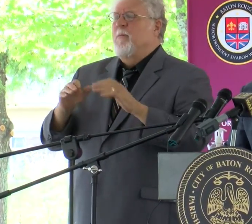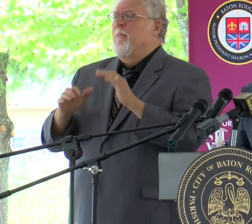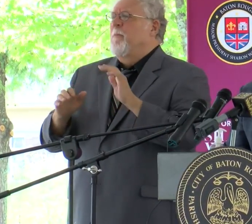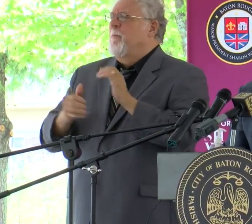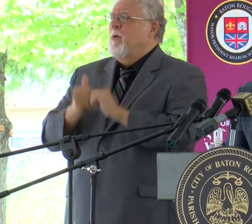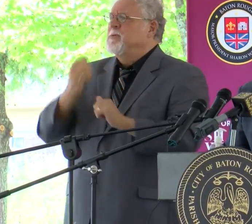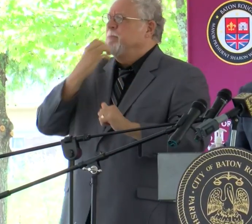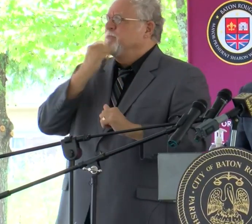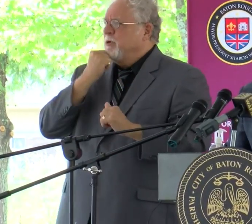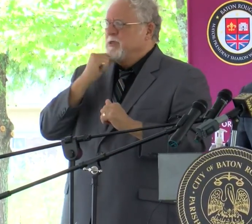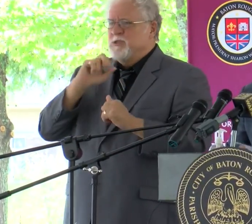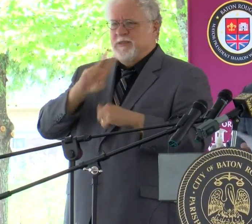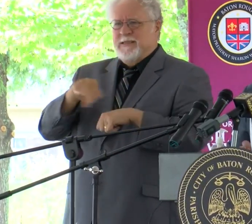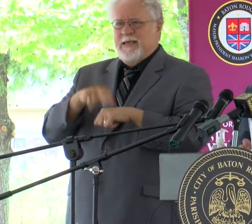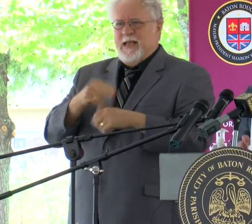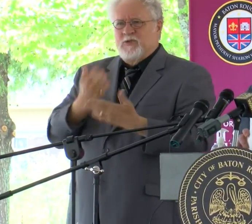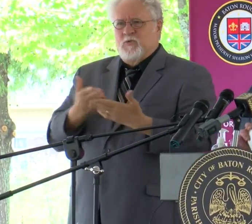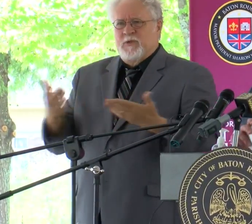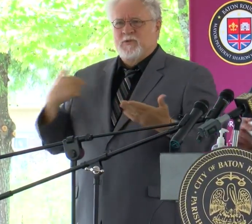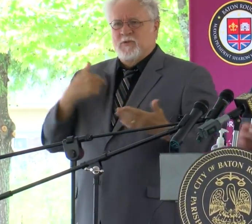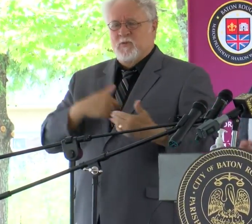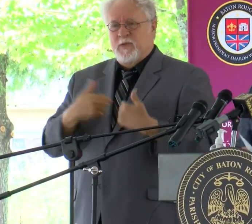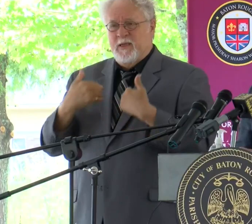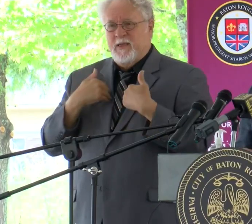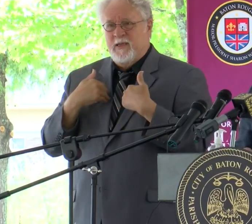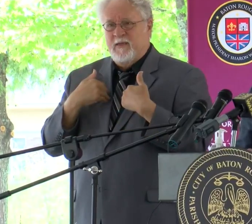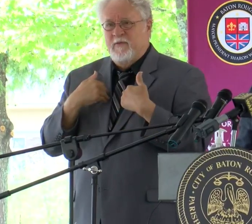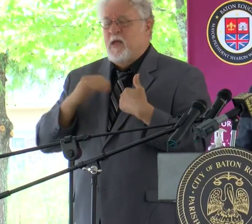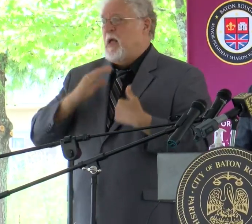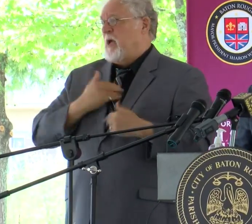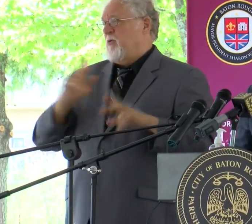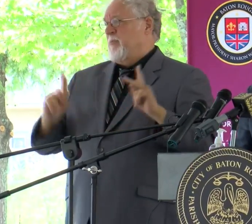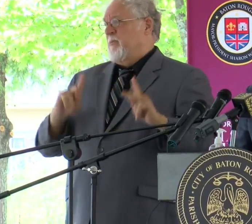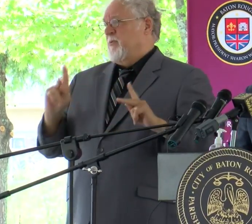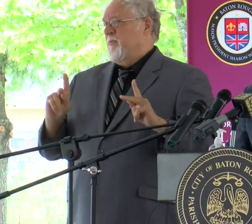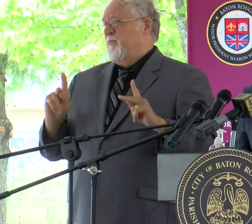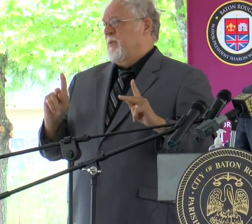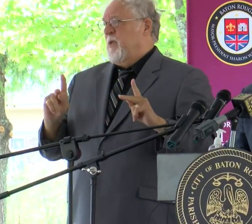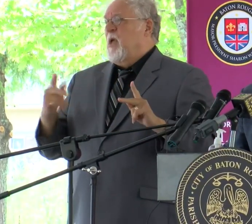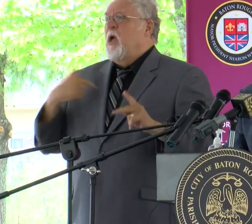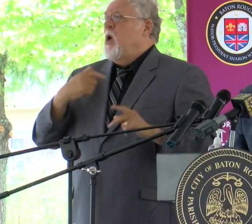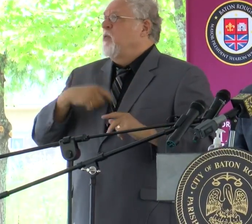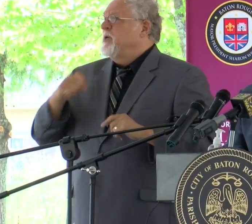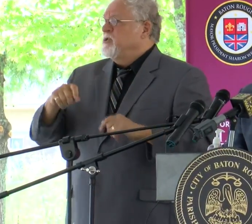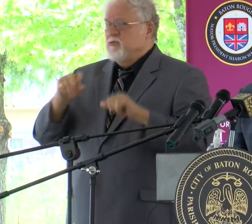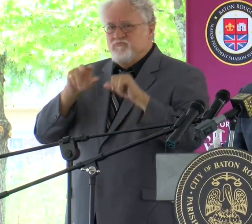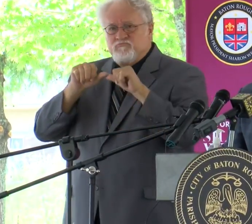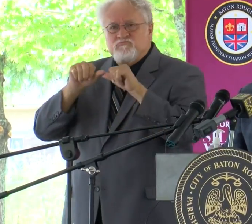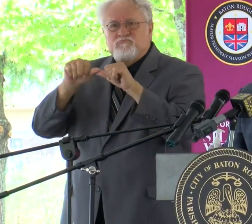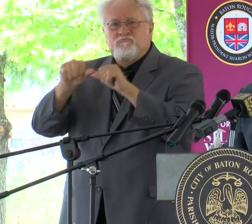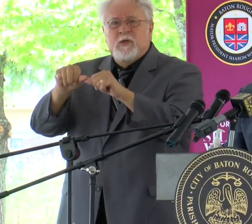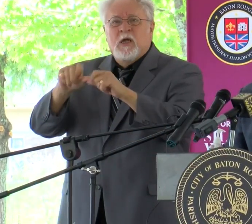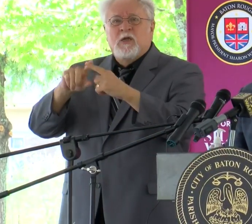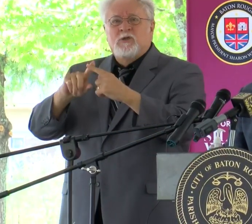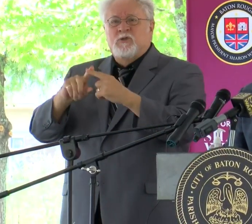precious natural resource that God has entrusted to us is our people. And we should look to continue to foster investments